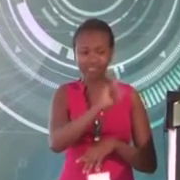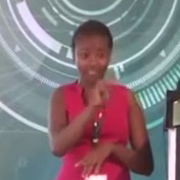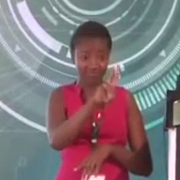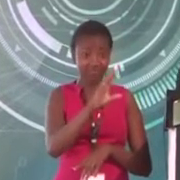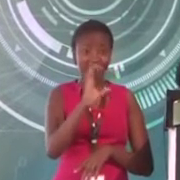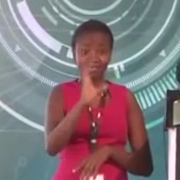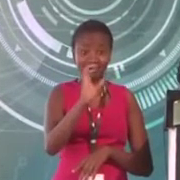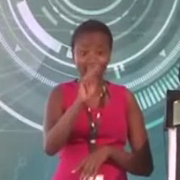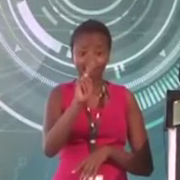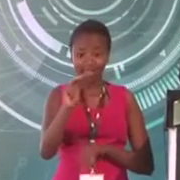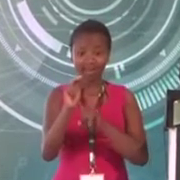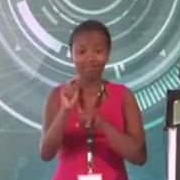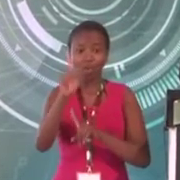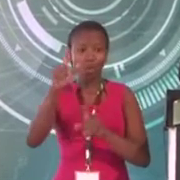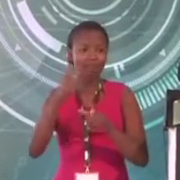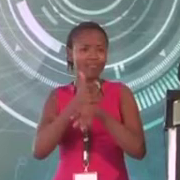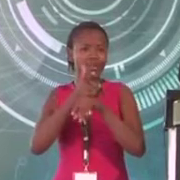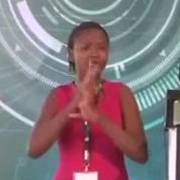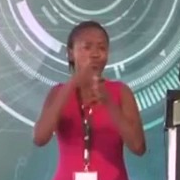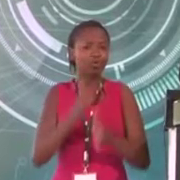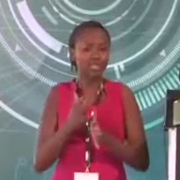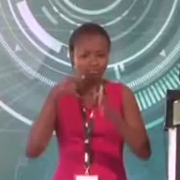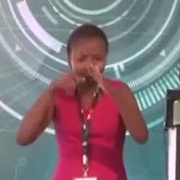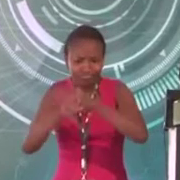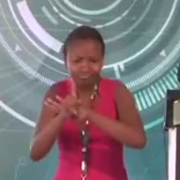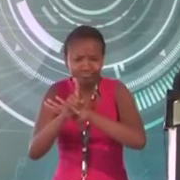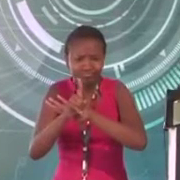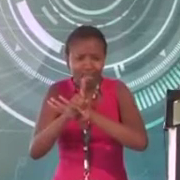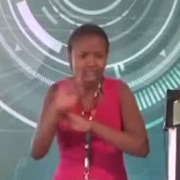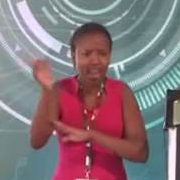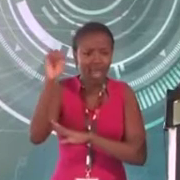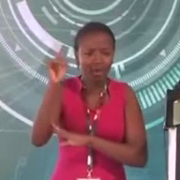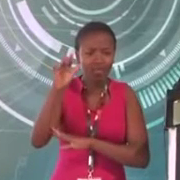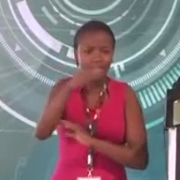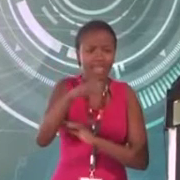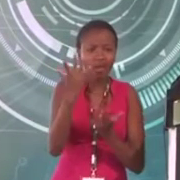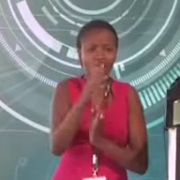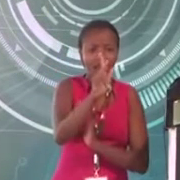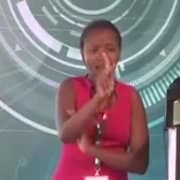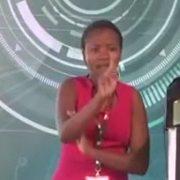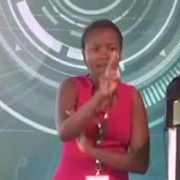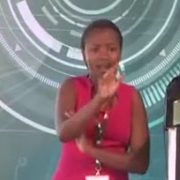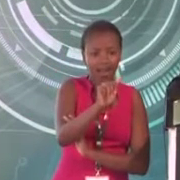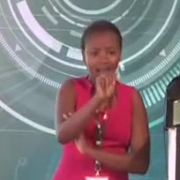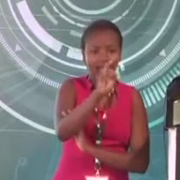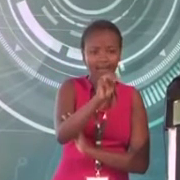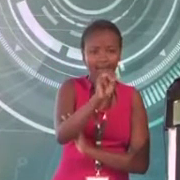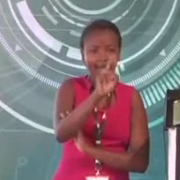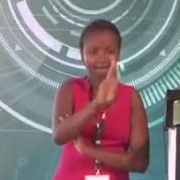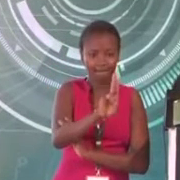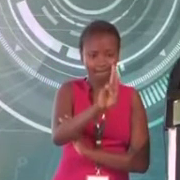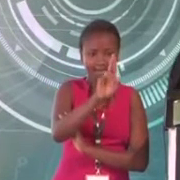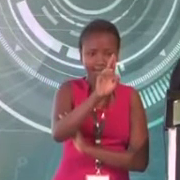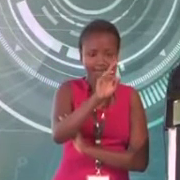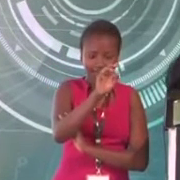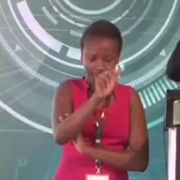journalist had gone to the slums of Kambio in Nairobi and had gone to the family of Michael Nyango. A young